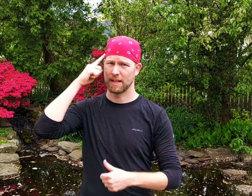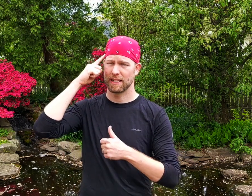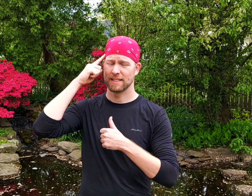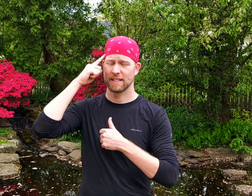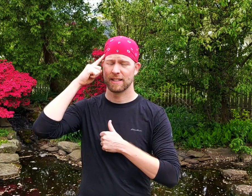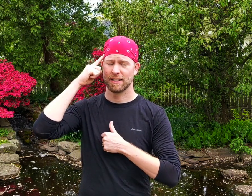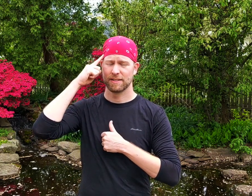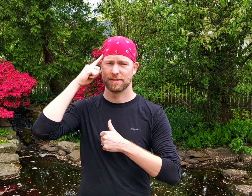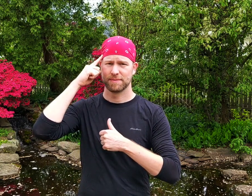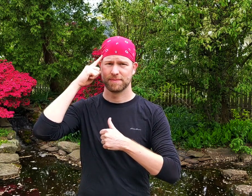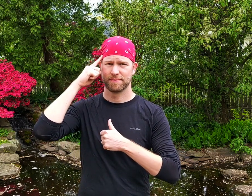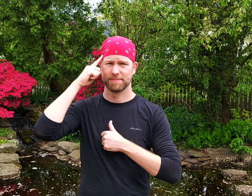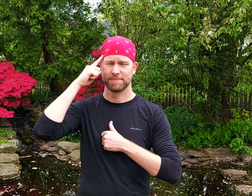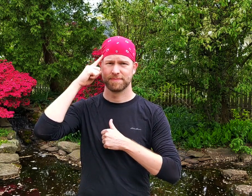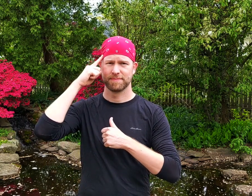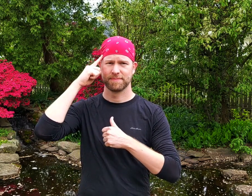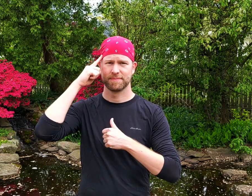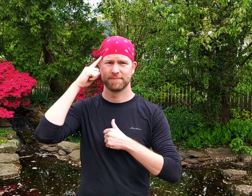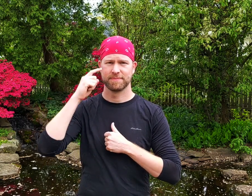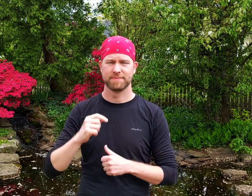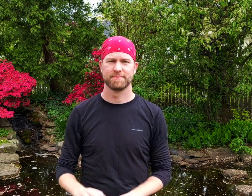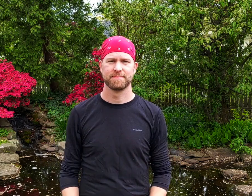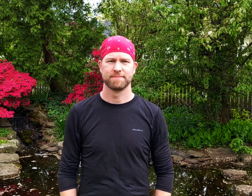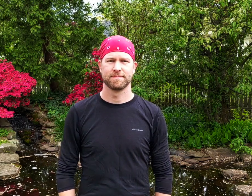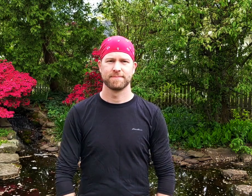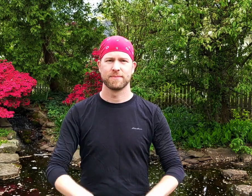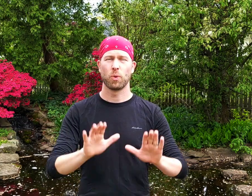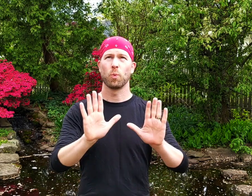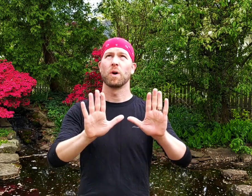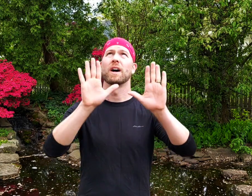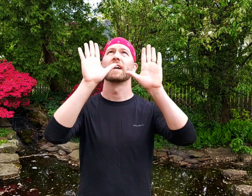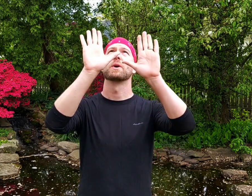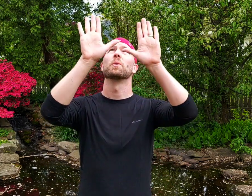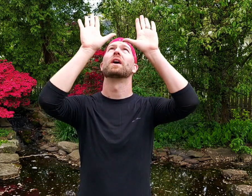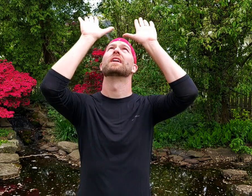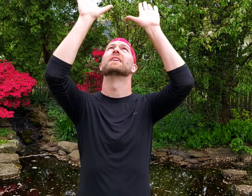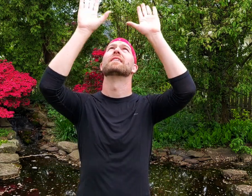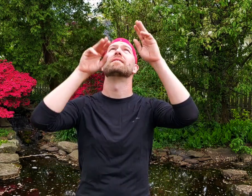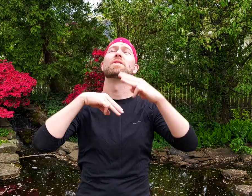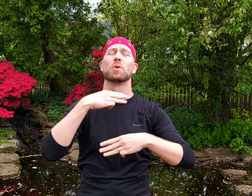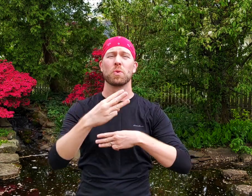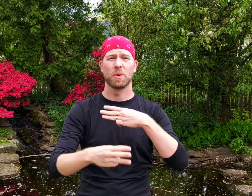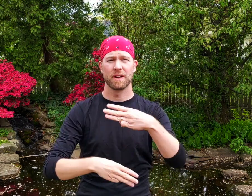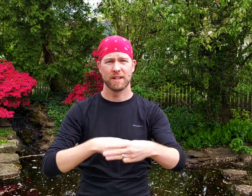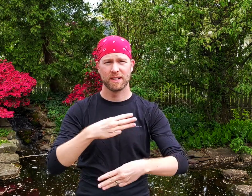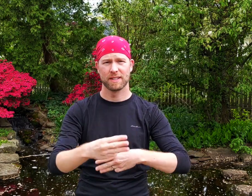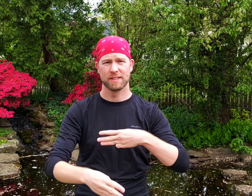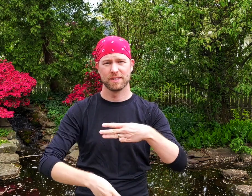myself, what a wonderful world,